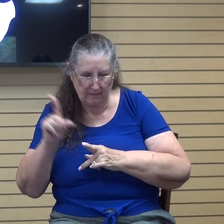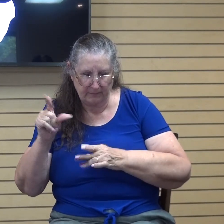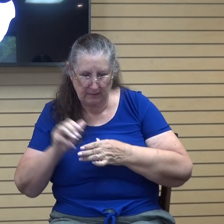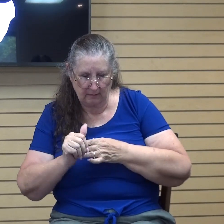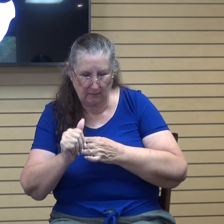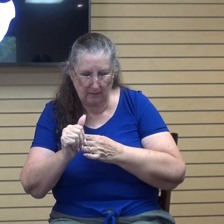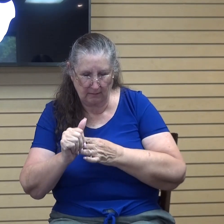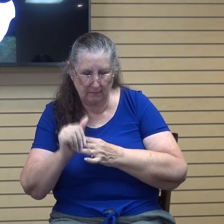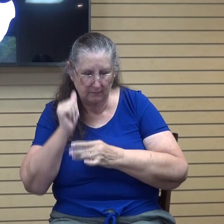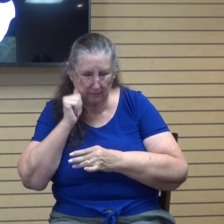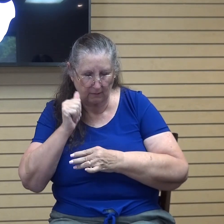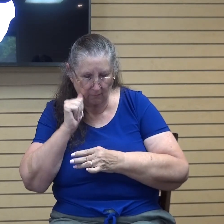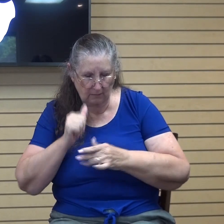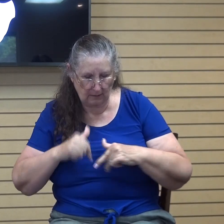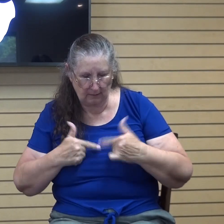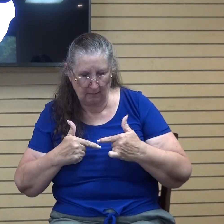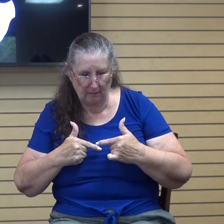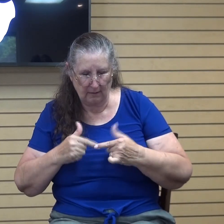everyday lives. In Jesus' name, Amen.